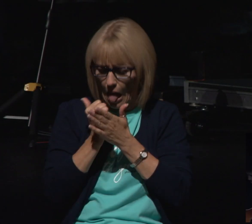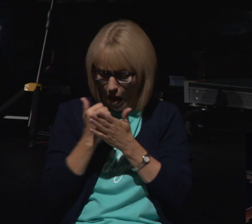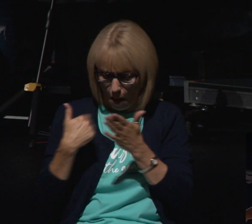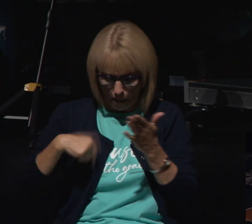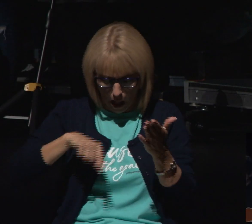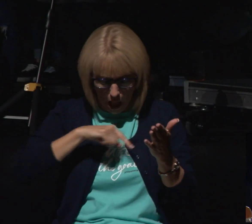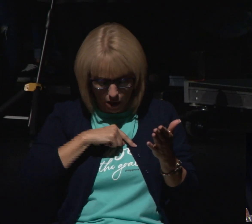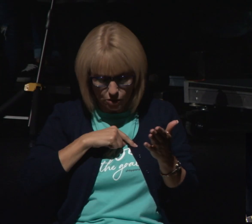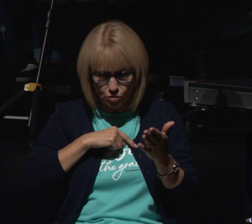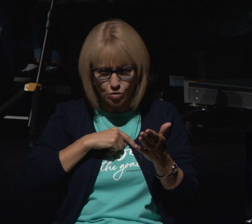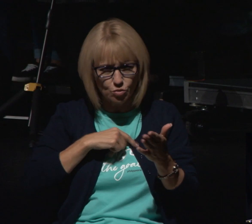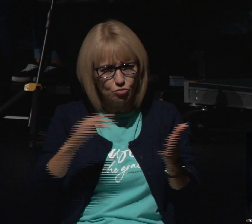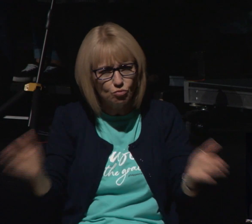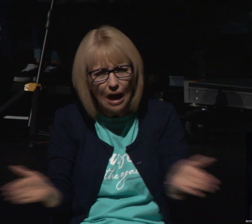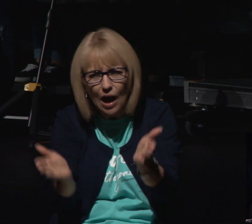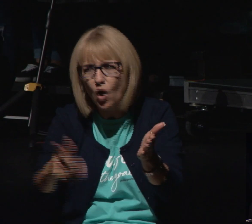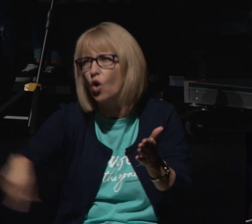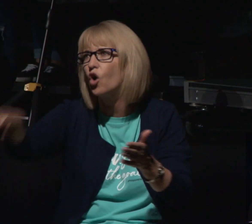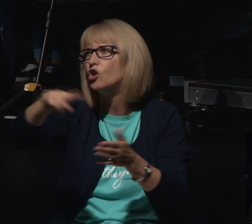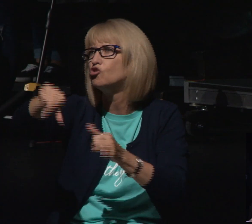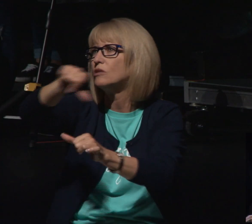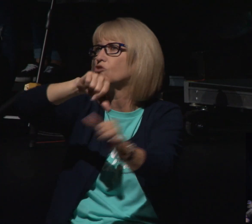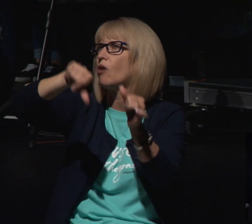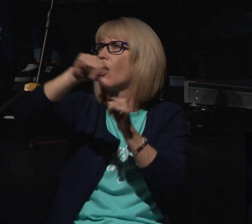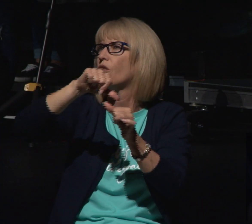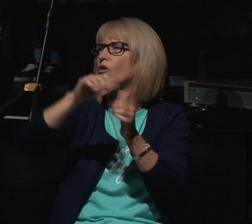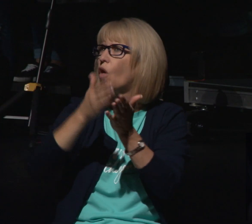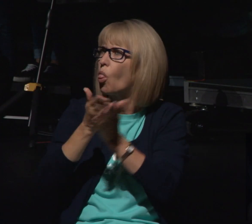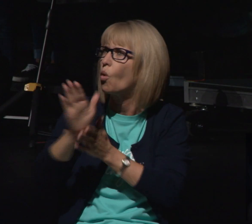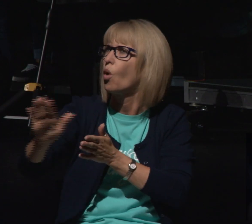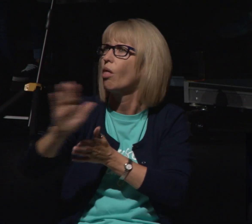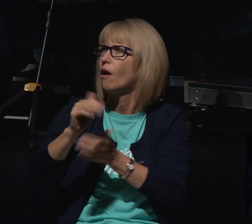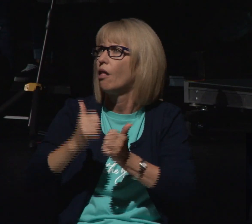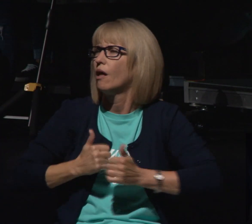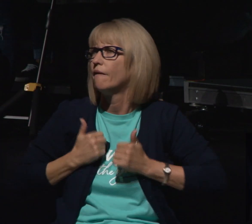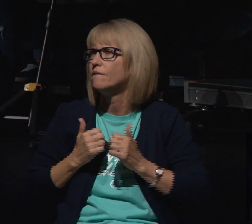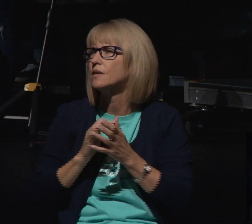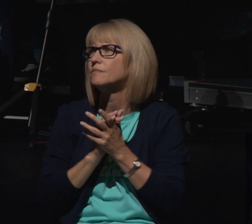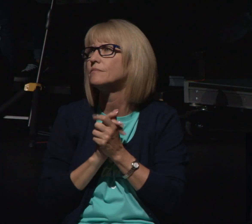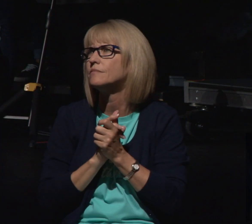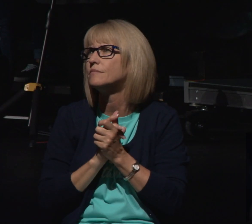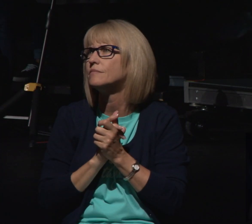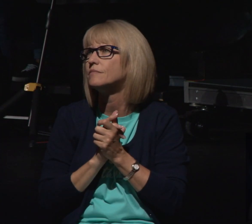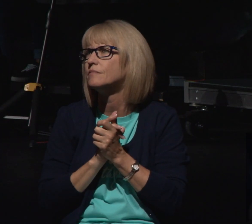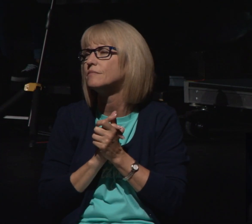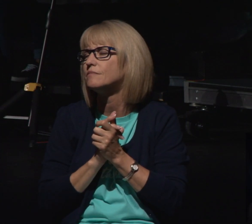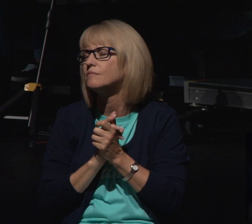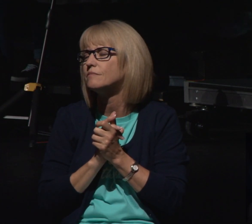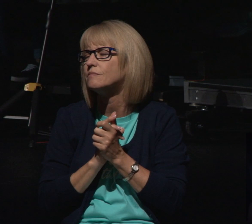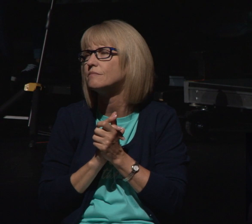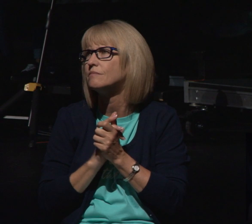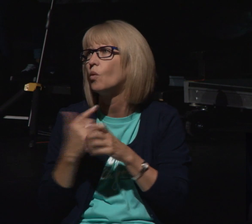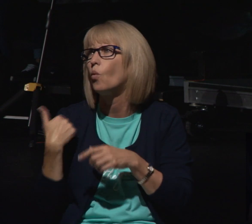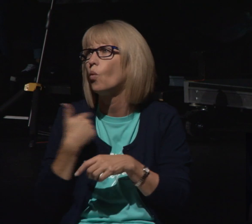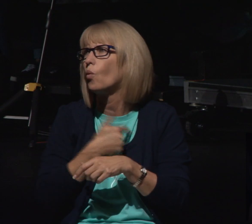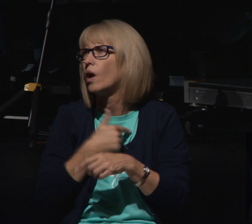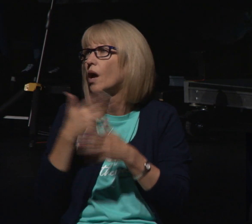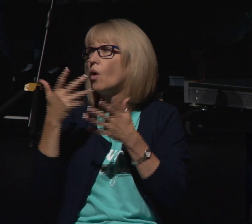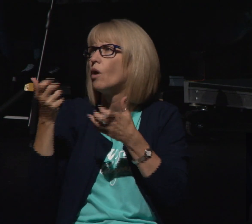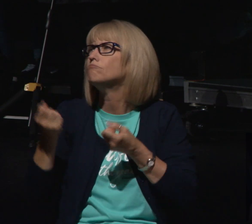and lift someone up in their battle and their difficulties father would you receive our praises